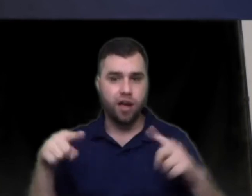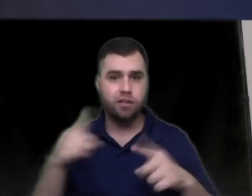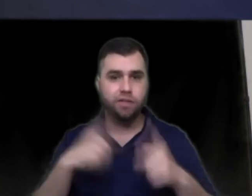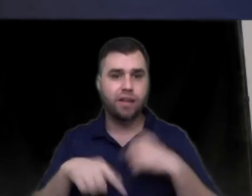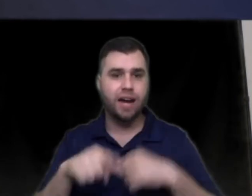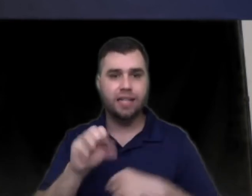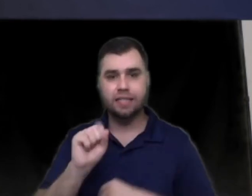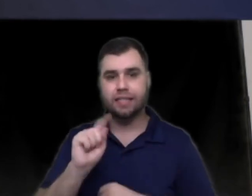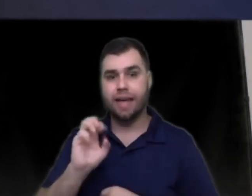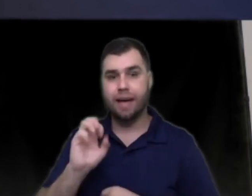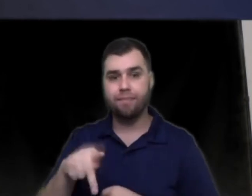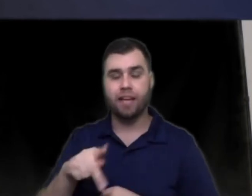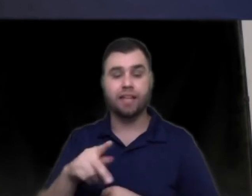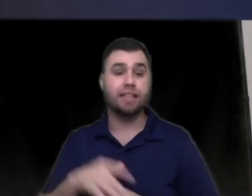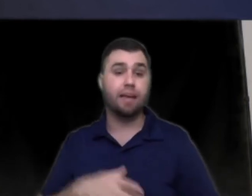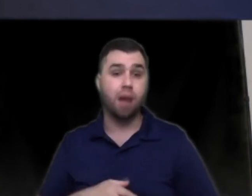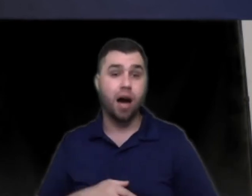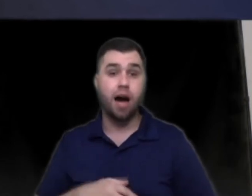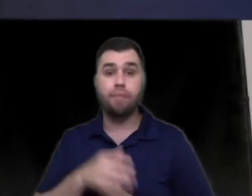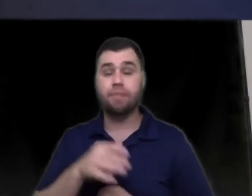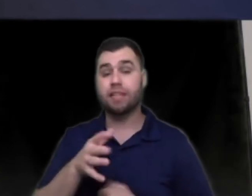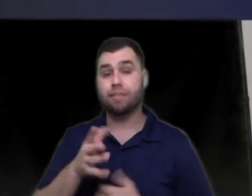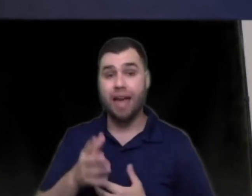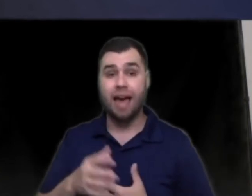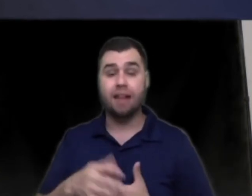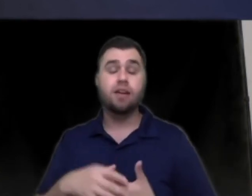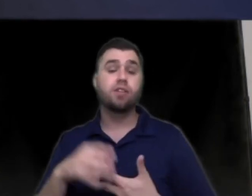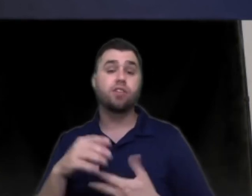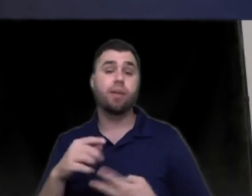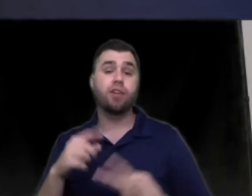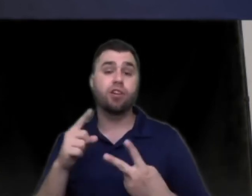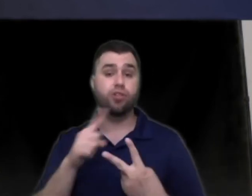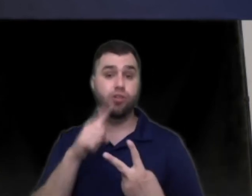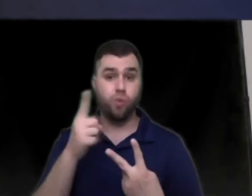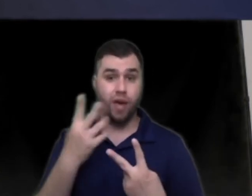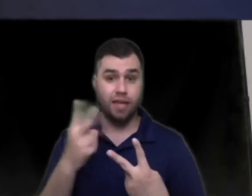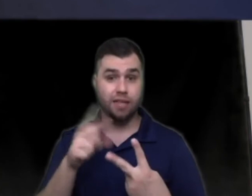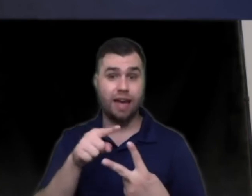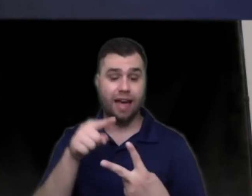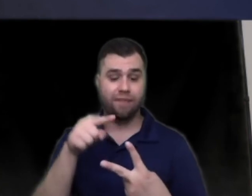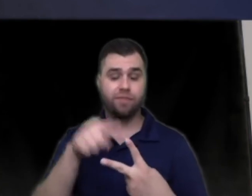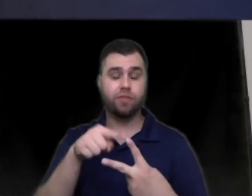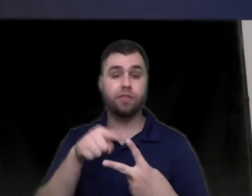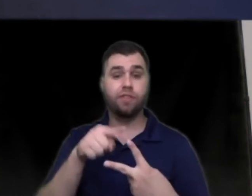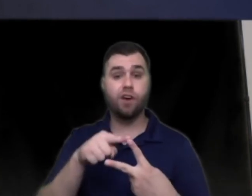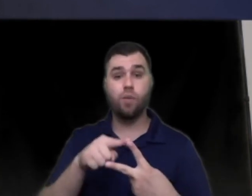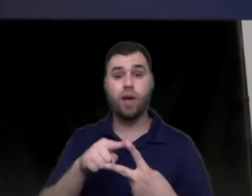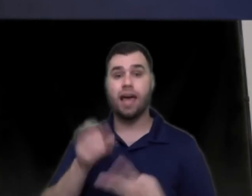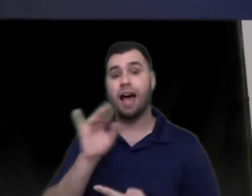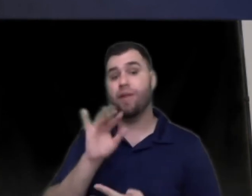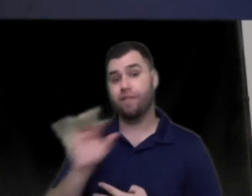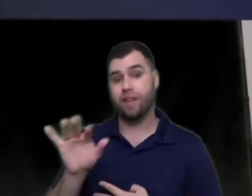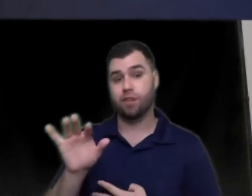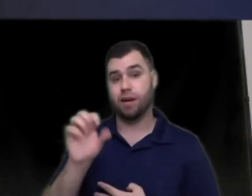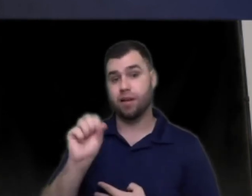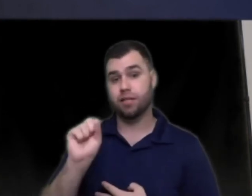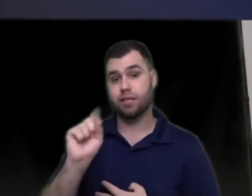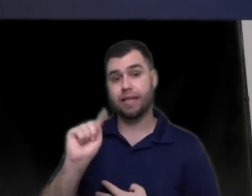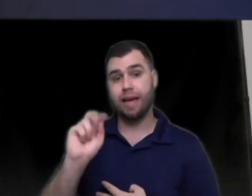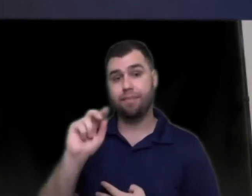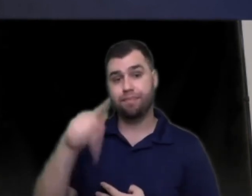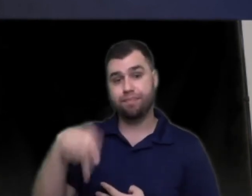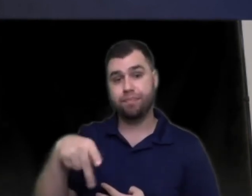variations of signing step like a step mom step dad so I'm going to show you two ways that I have first way I would fingerspell